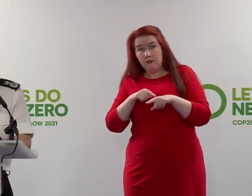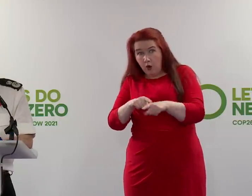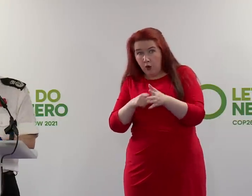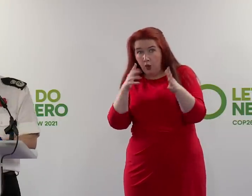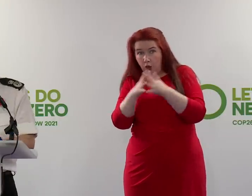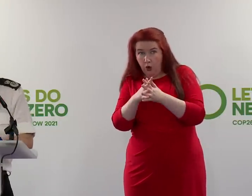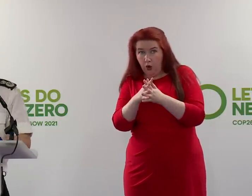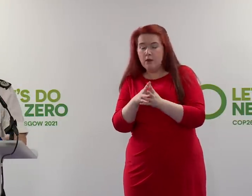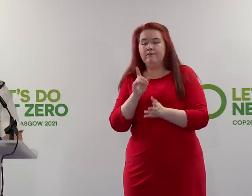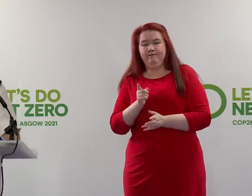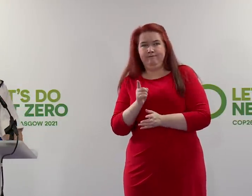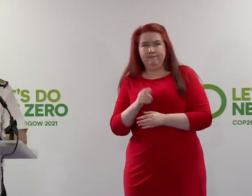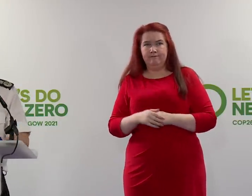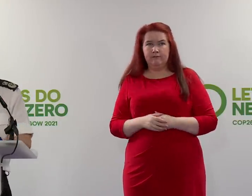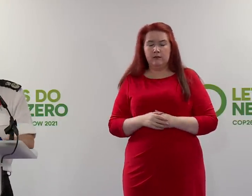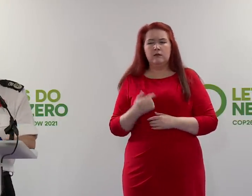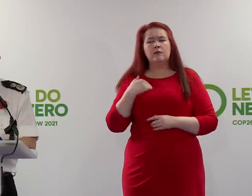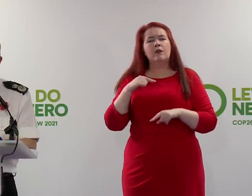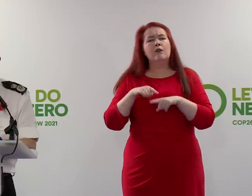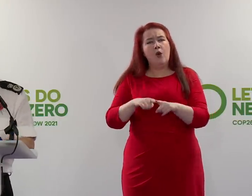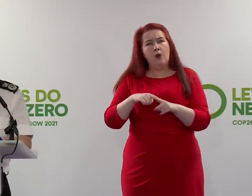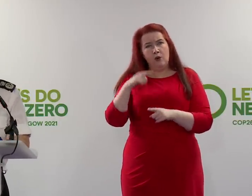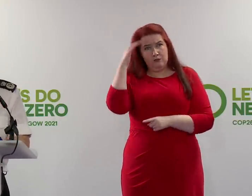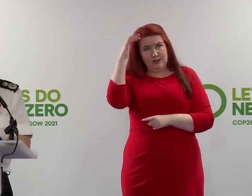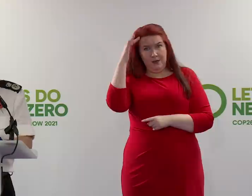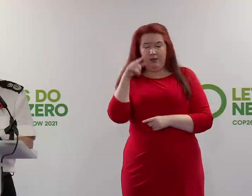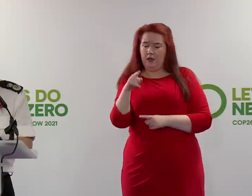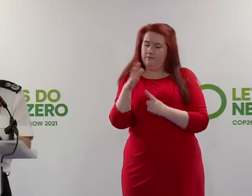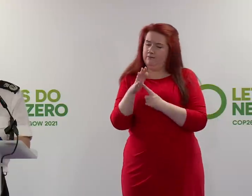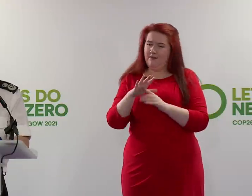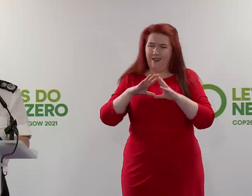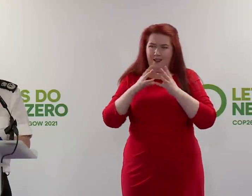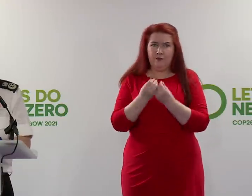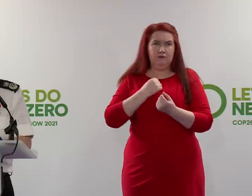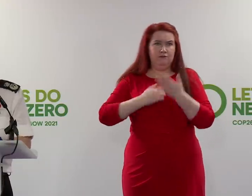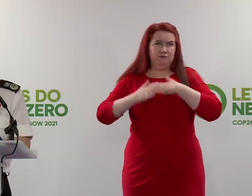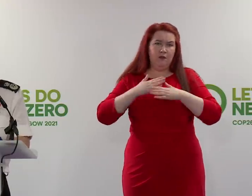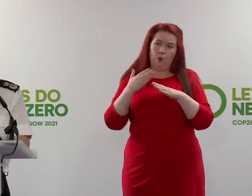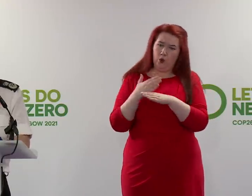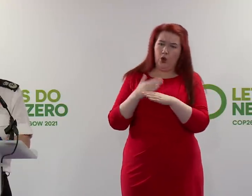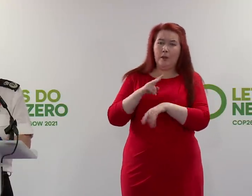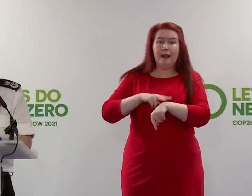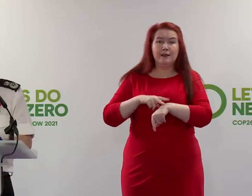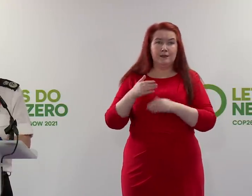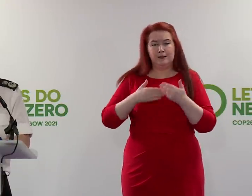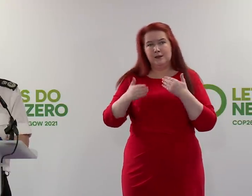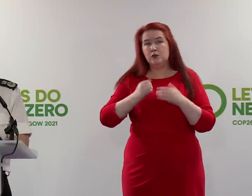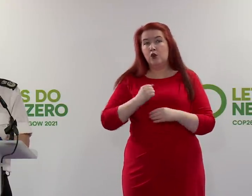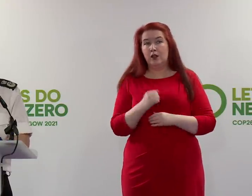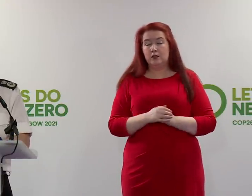These principles are vital in all that we do within policing in Scotland and they are what I expect